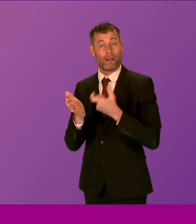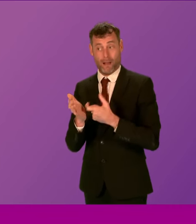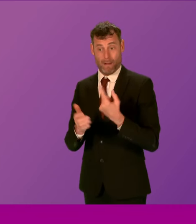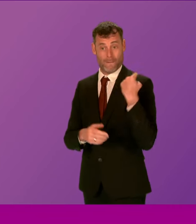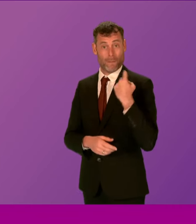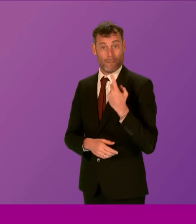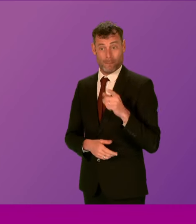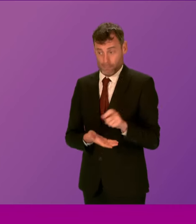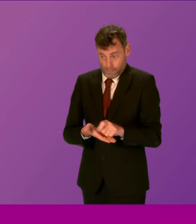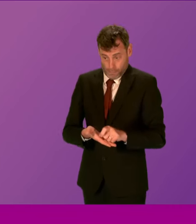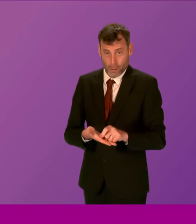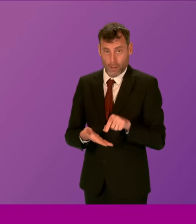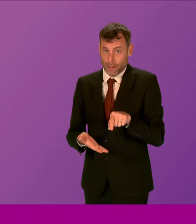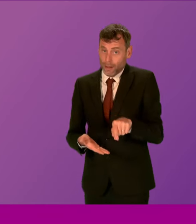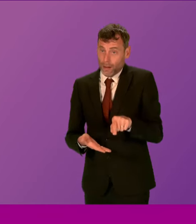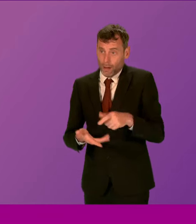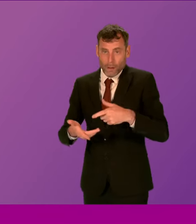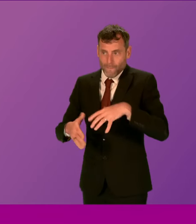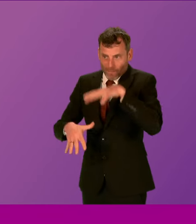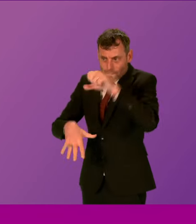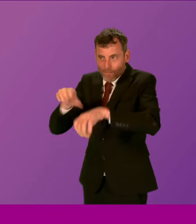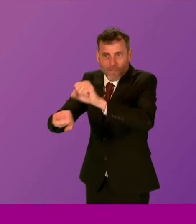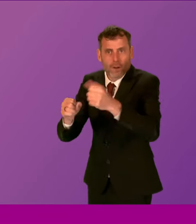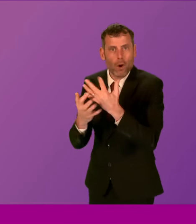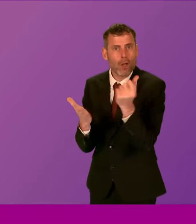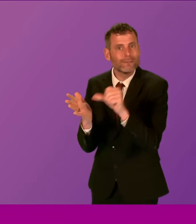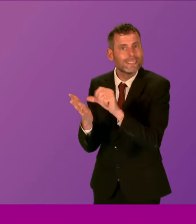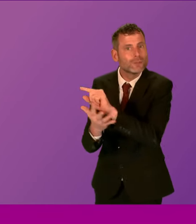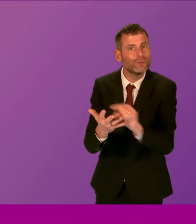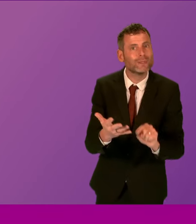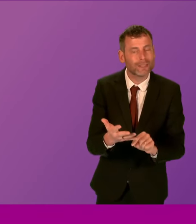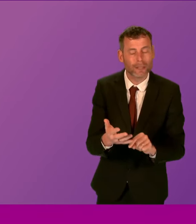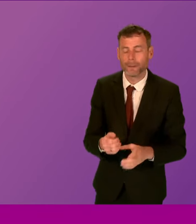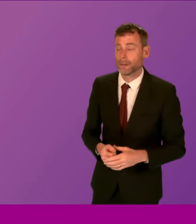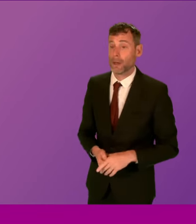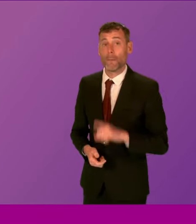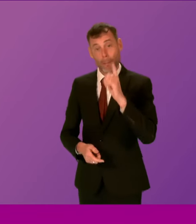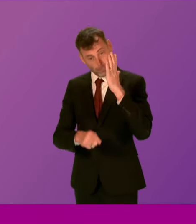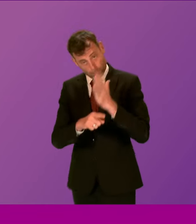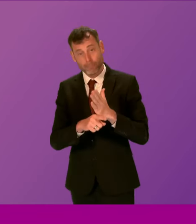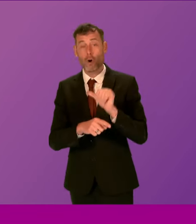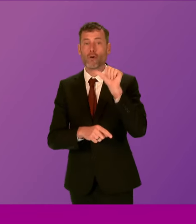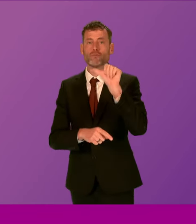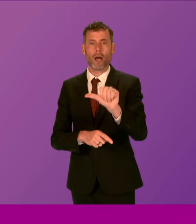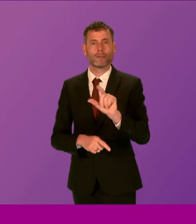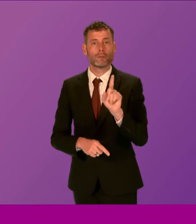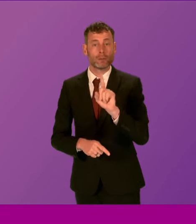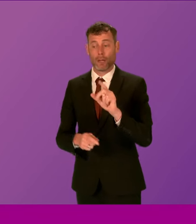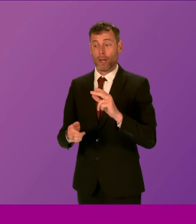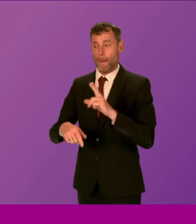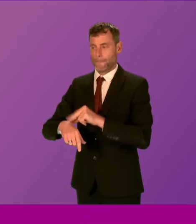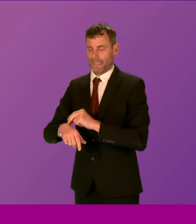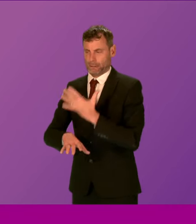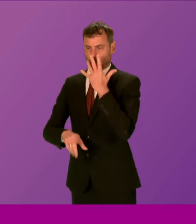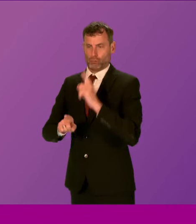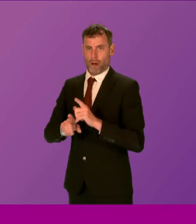can do to improve the culture across our institutions. And again, Anna Sarwar have often debated around the NHS and the actions the government has taken in